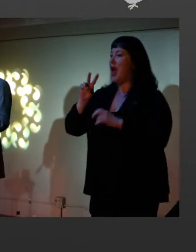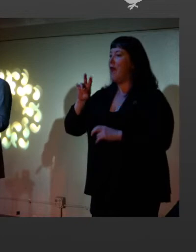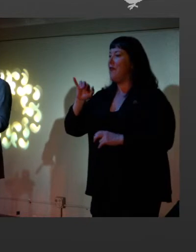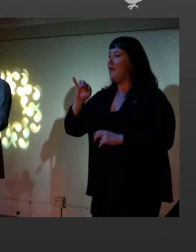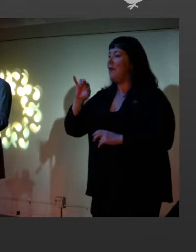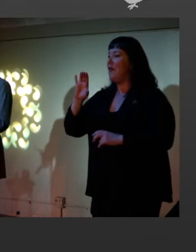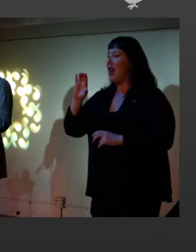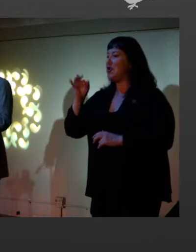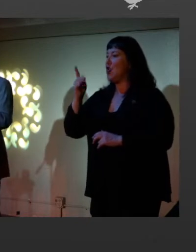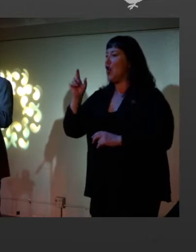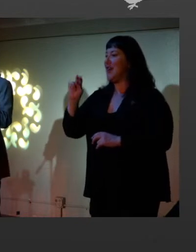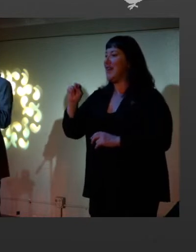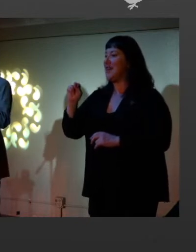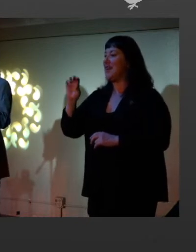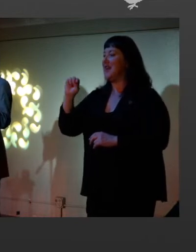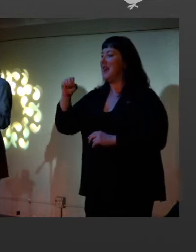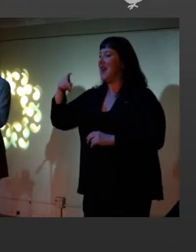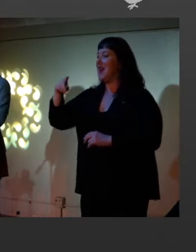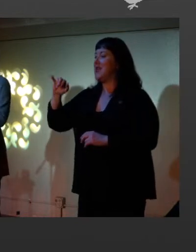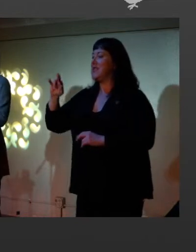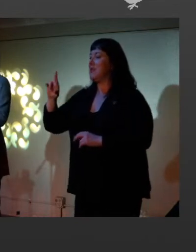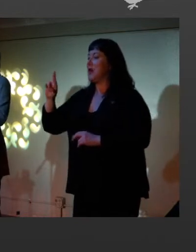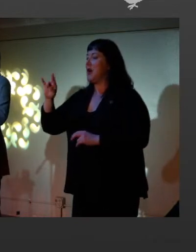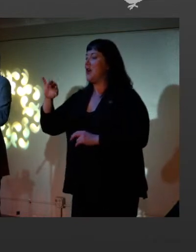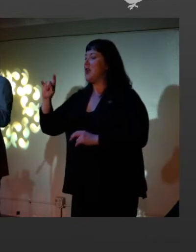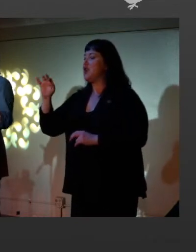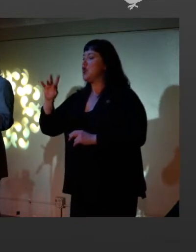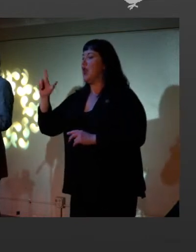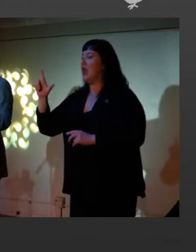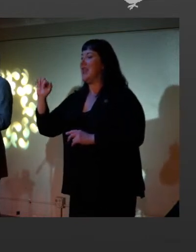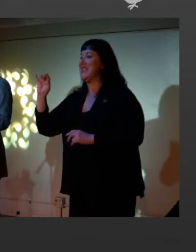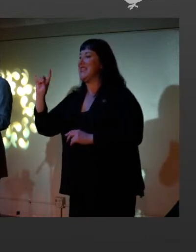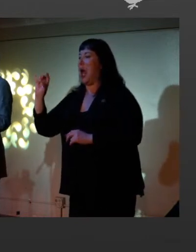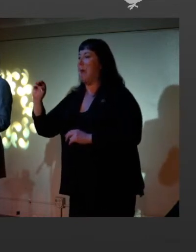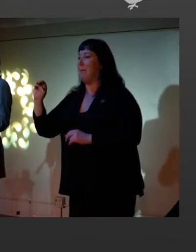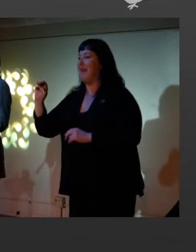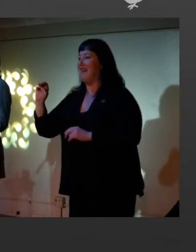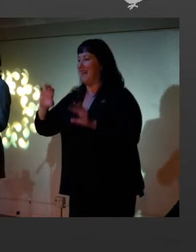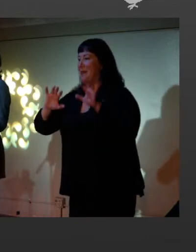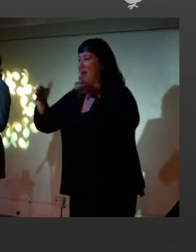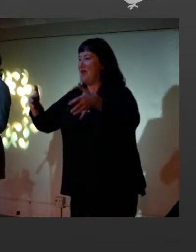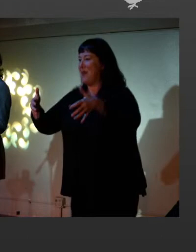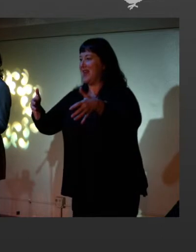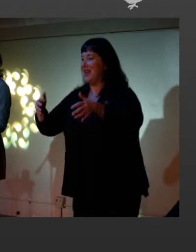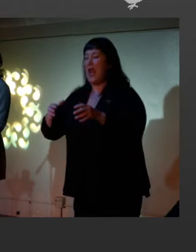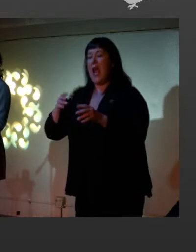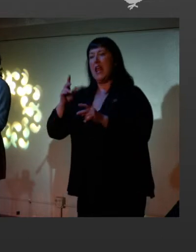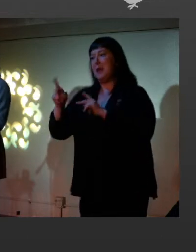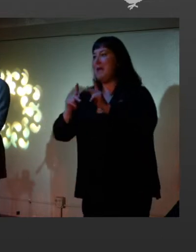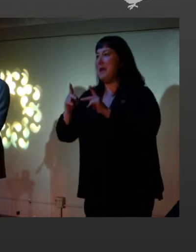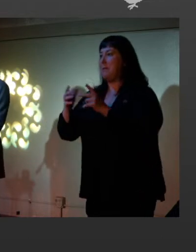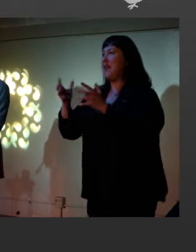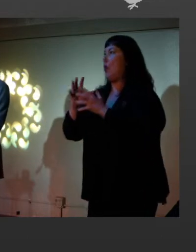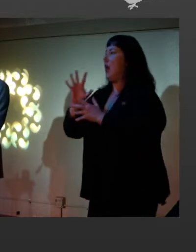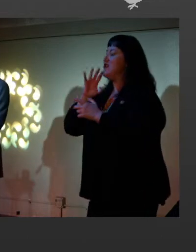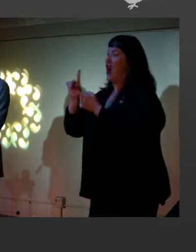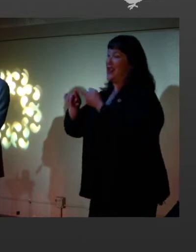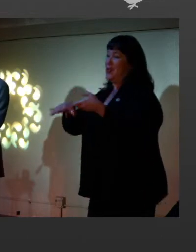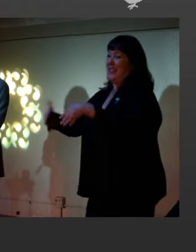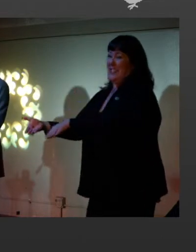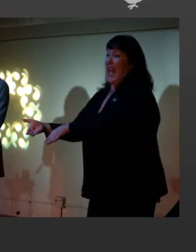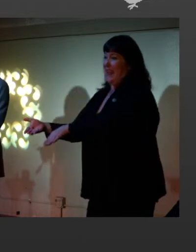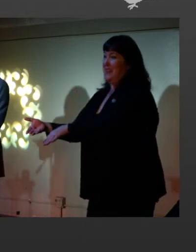movement and all the charlatans and the people that were profiting off of the heartache of those that wanted to talk to their loved ones.